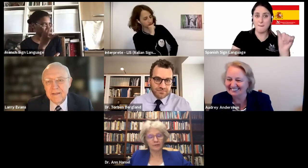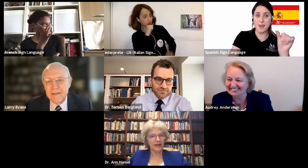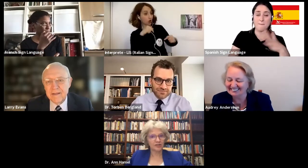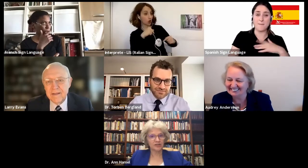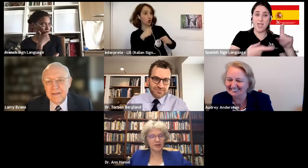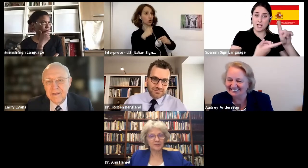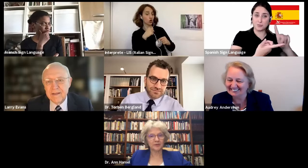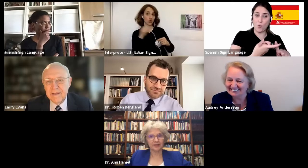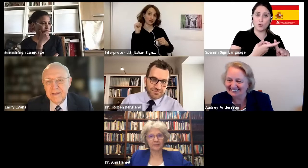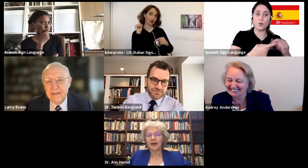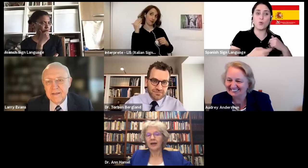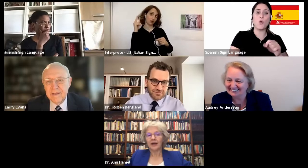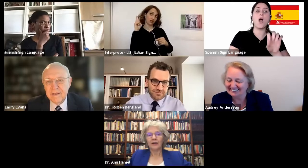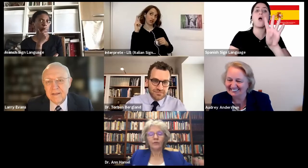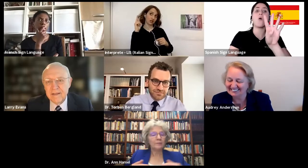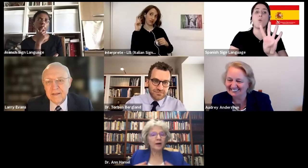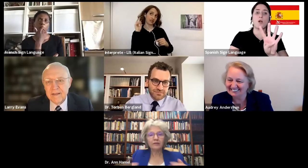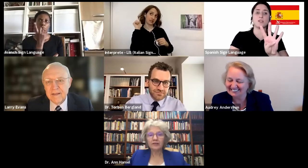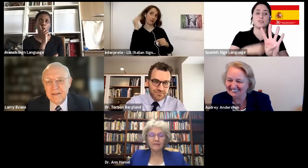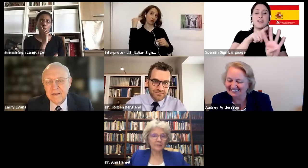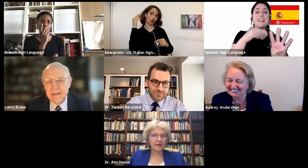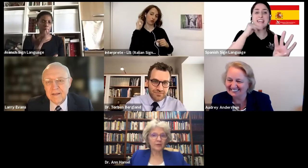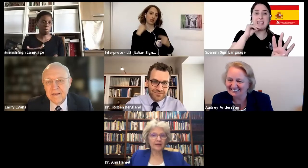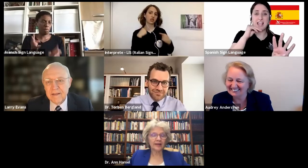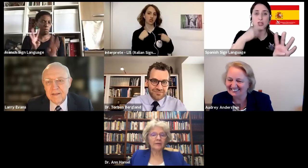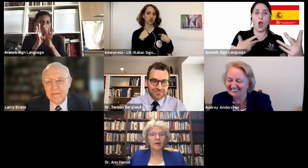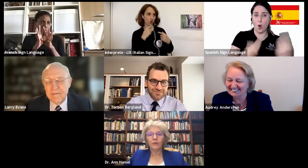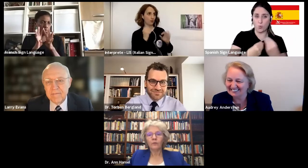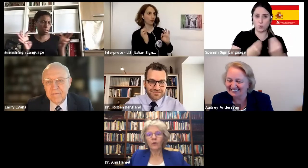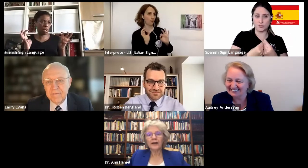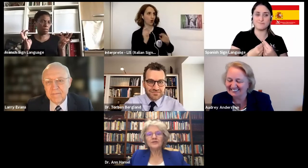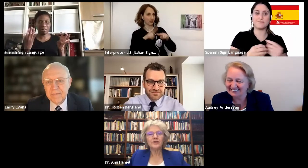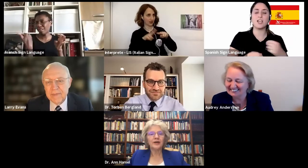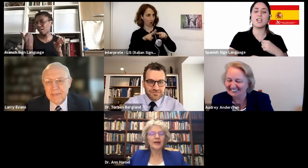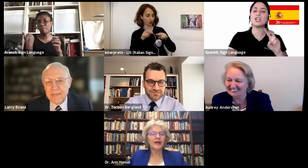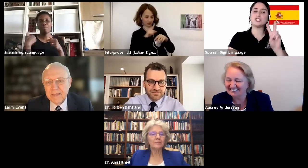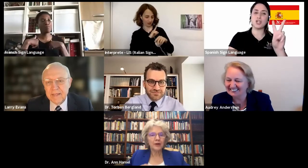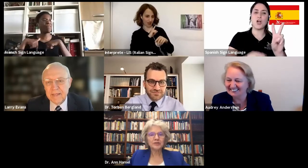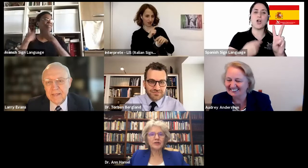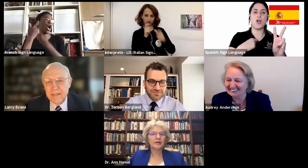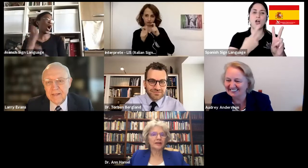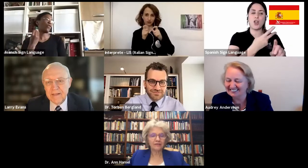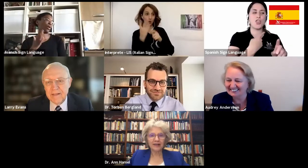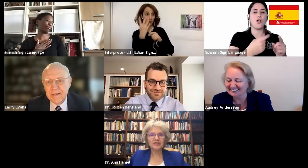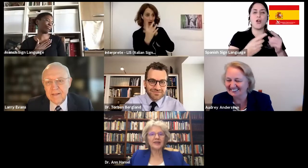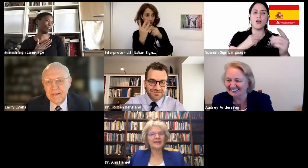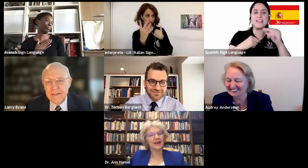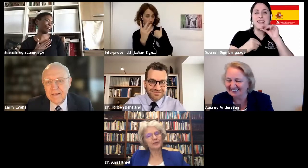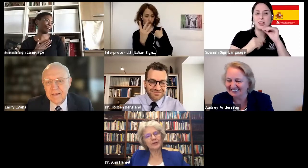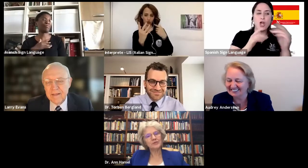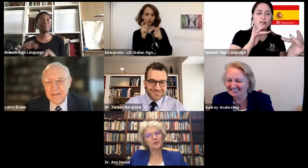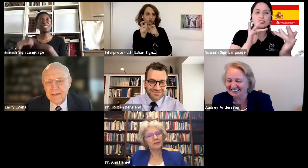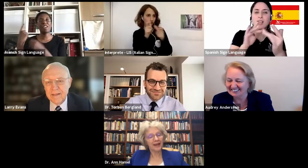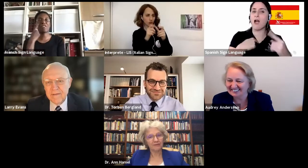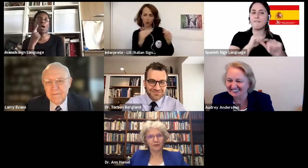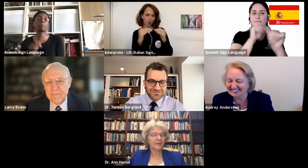different relationships with them. We both love them equally. One is very emotional and affectionate. The